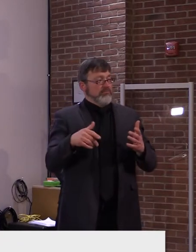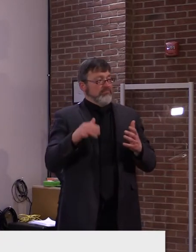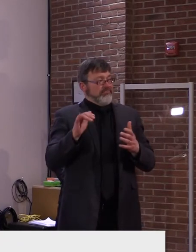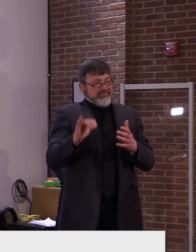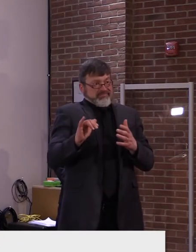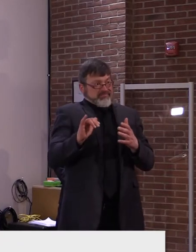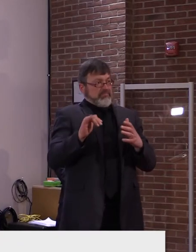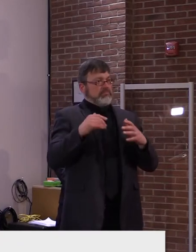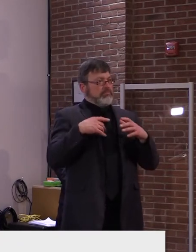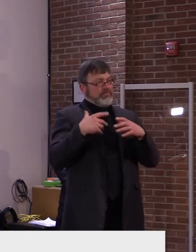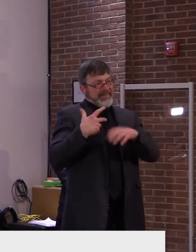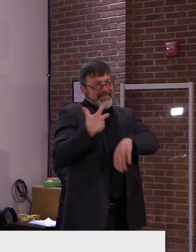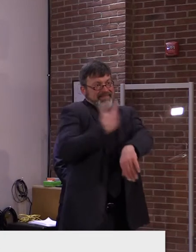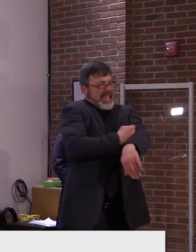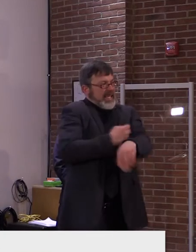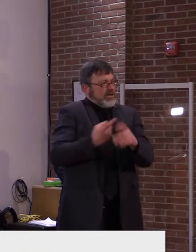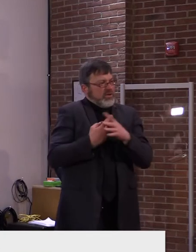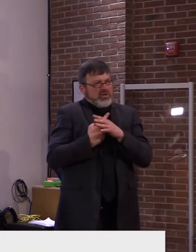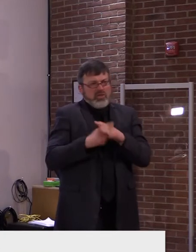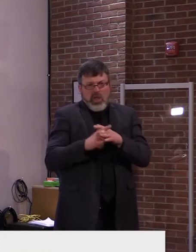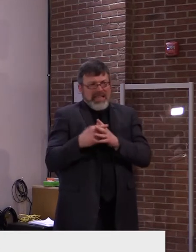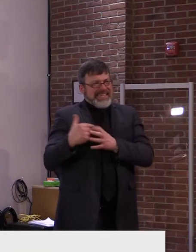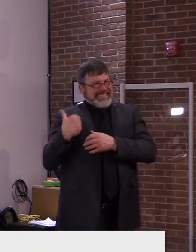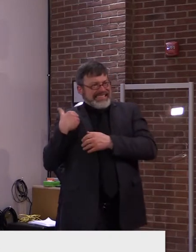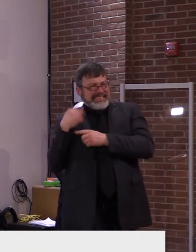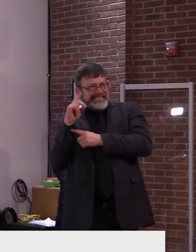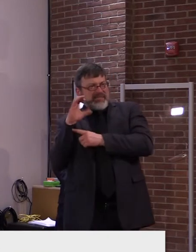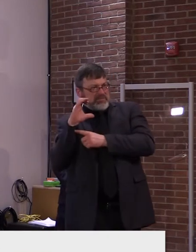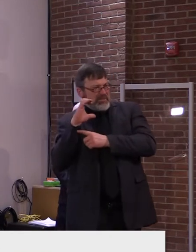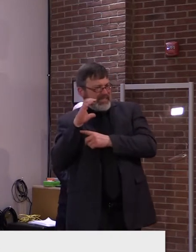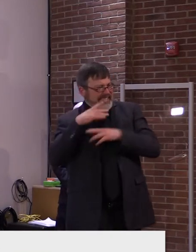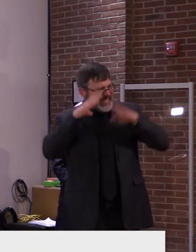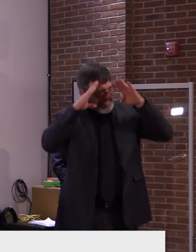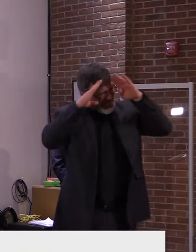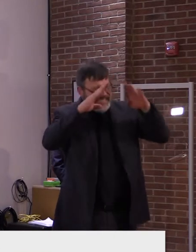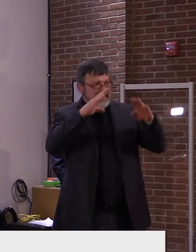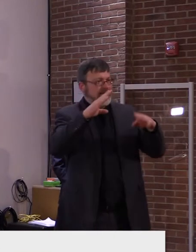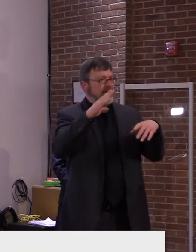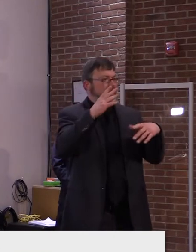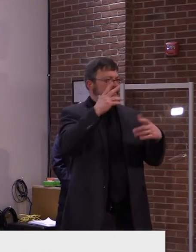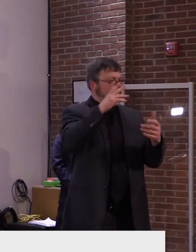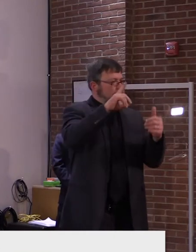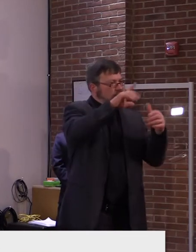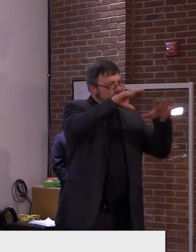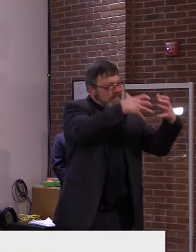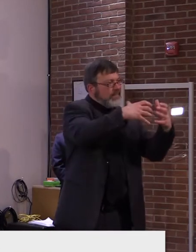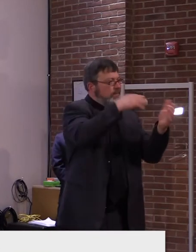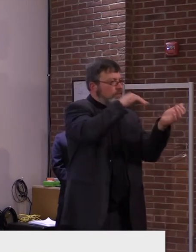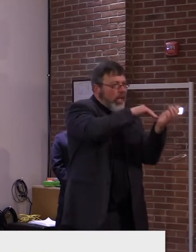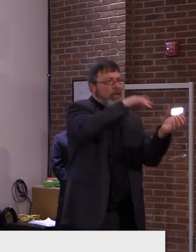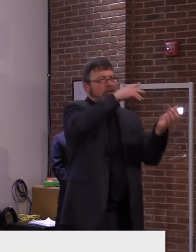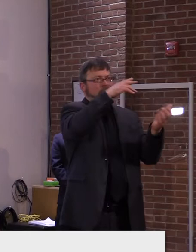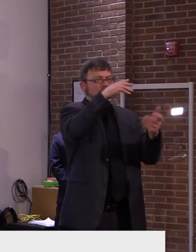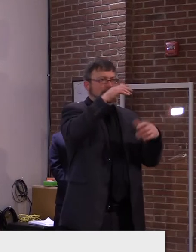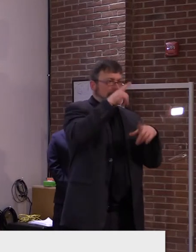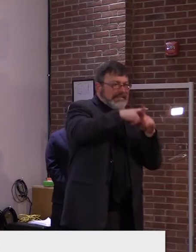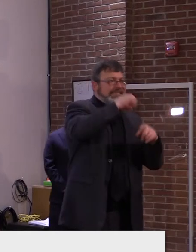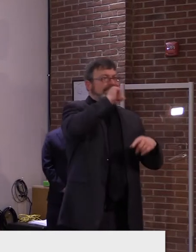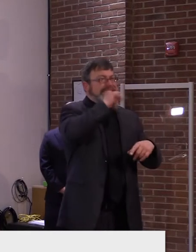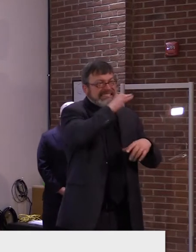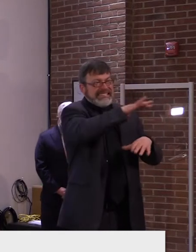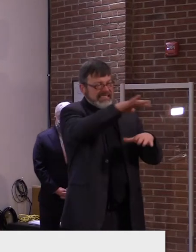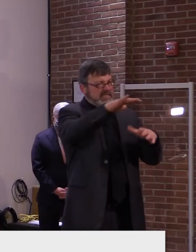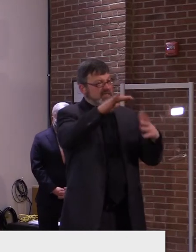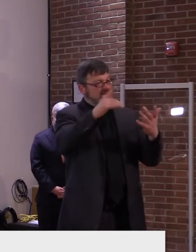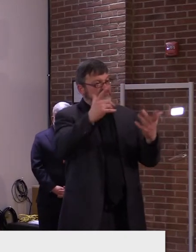reversed to improve everyone's quality of life. But clearly, we will still guide the long-term care of facilities'